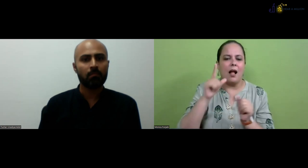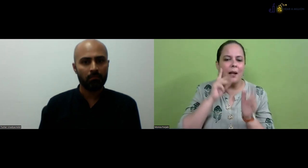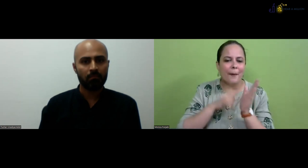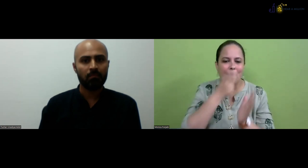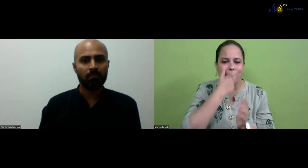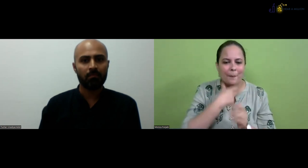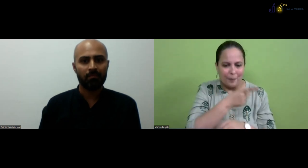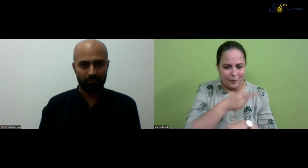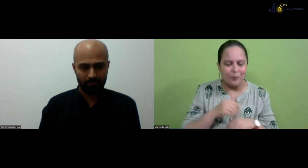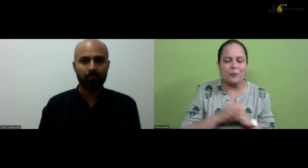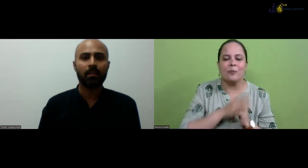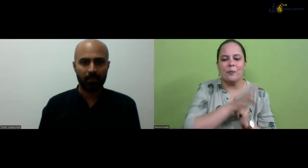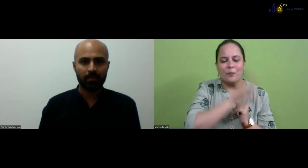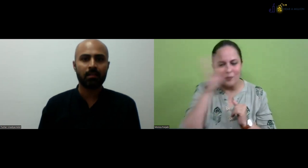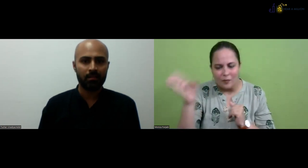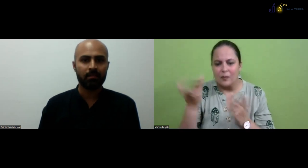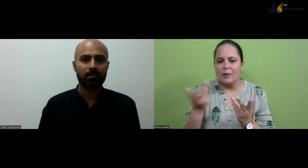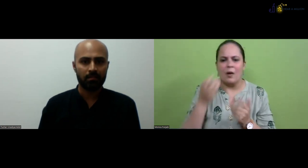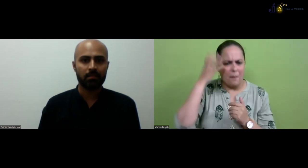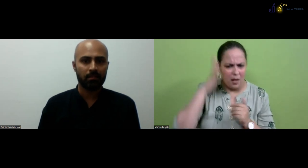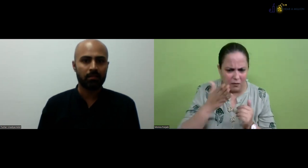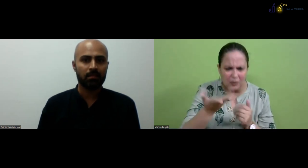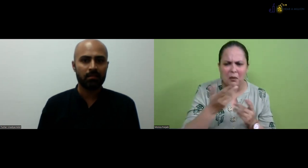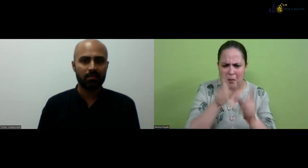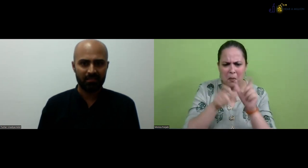Mr. Madan came over there. Dr. Alim as well.